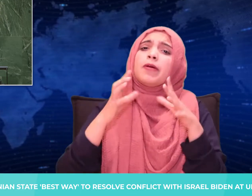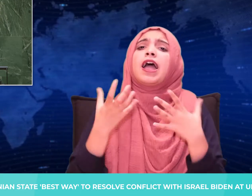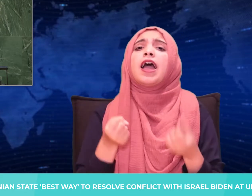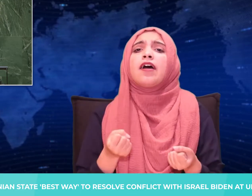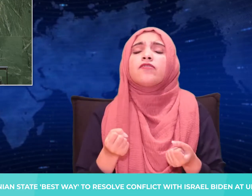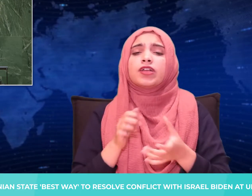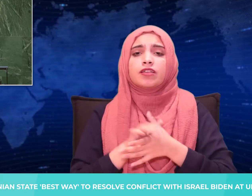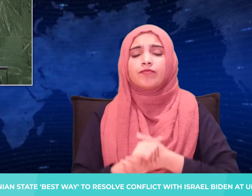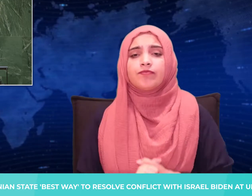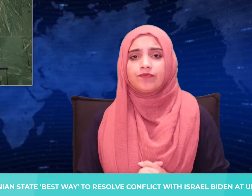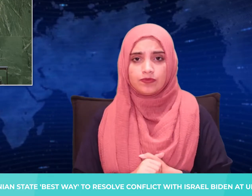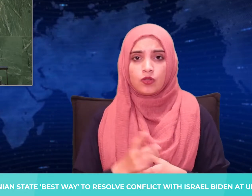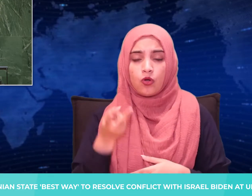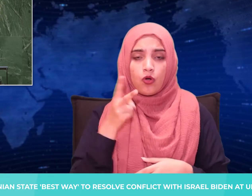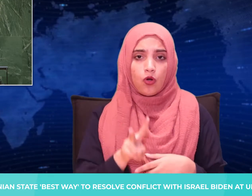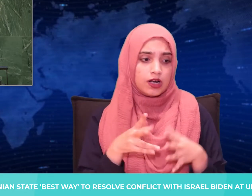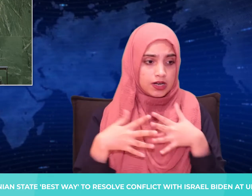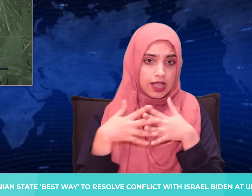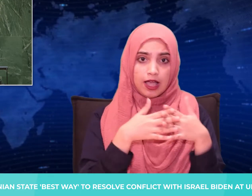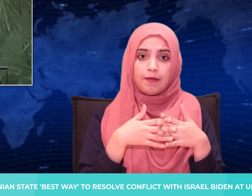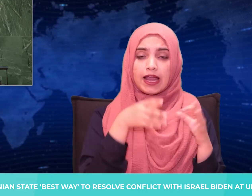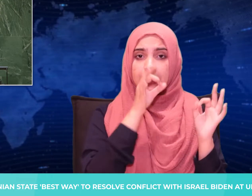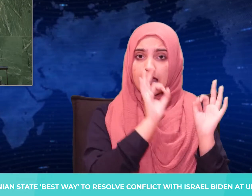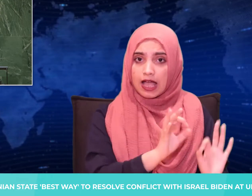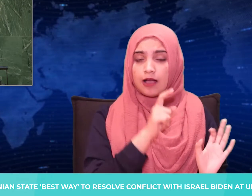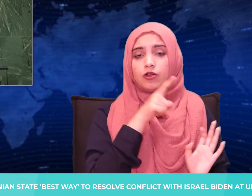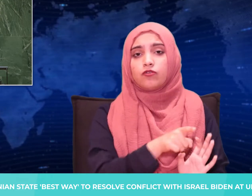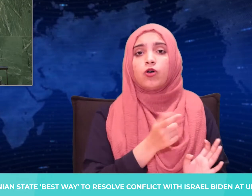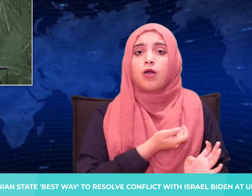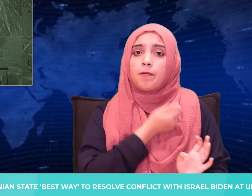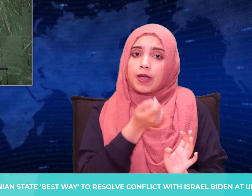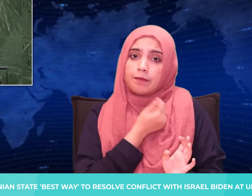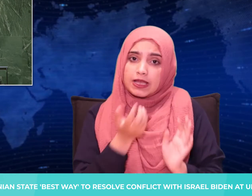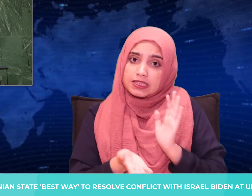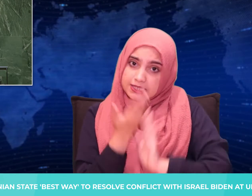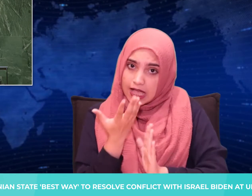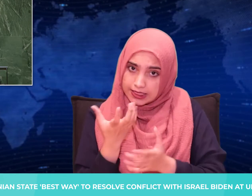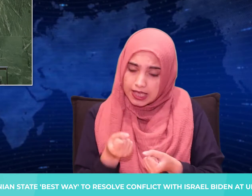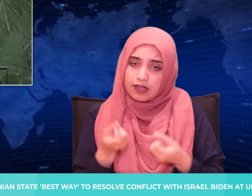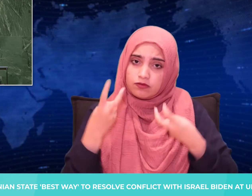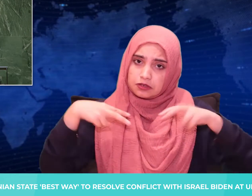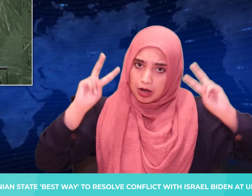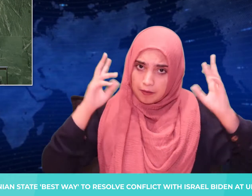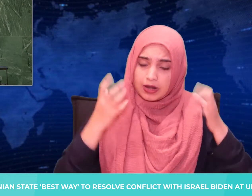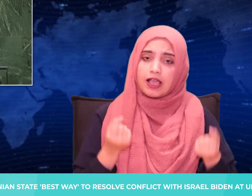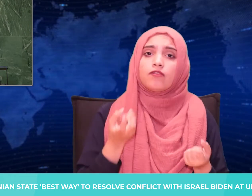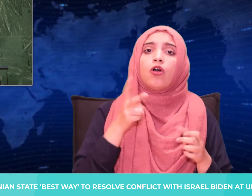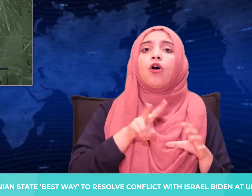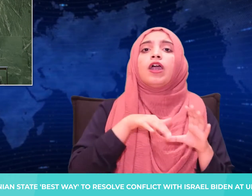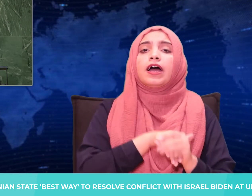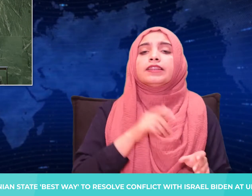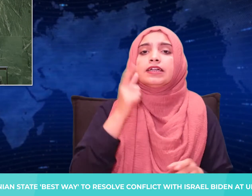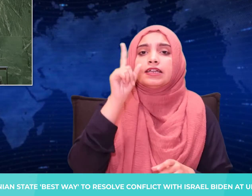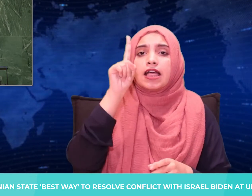States would double its financial commitment on climate aid and spend 10 billion dollars to fight hunger.